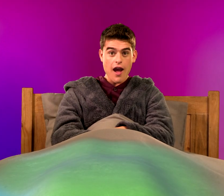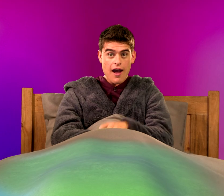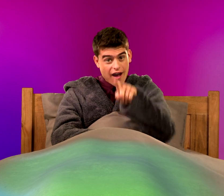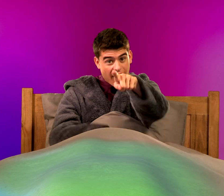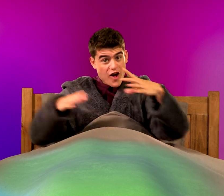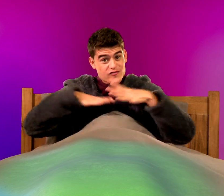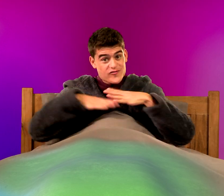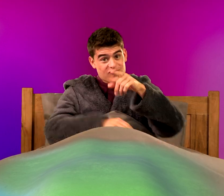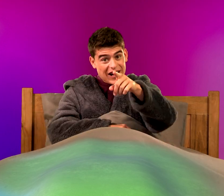Are you ready?